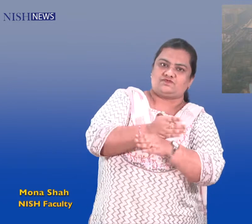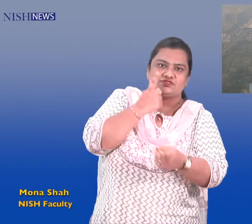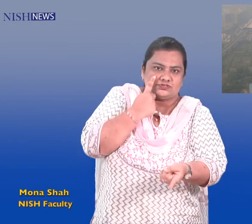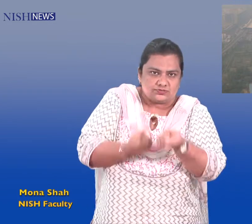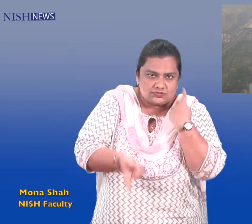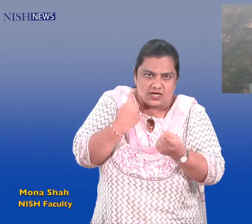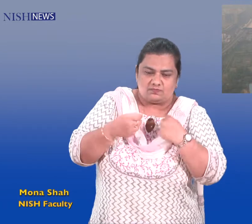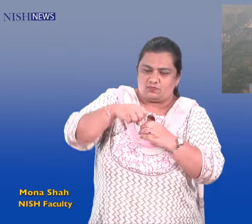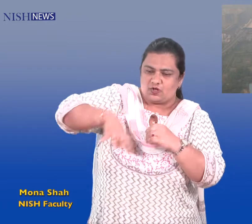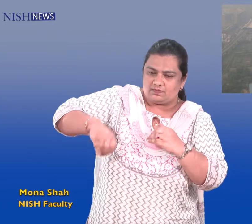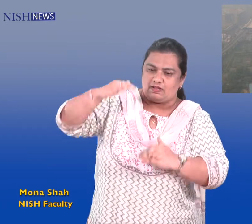seized until now by 21.